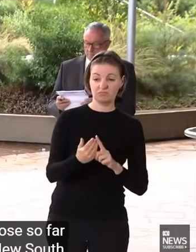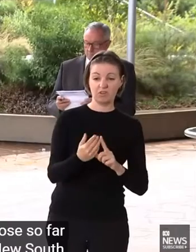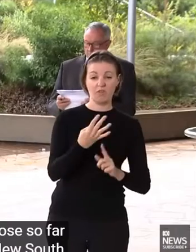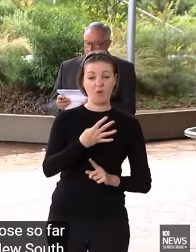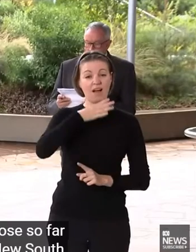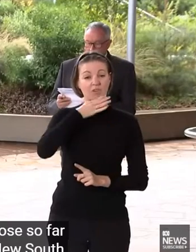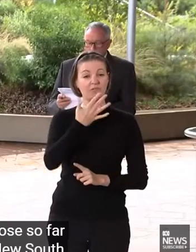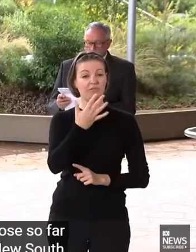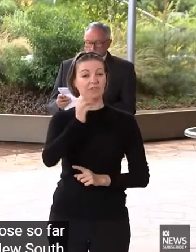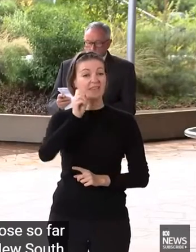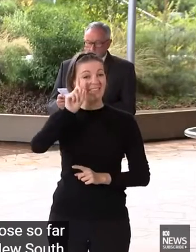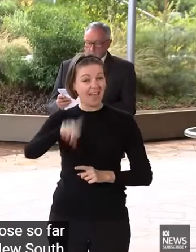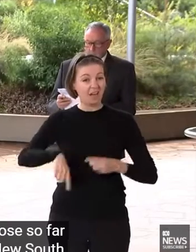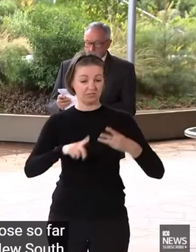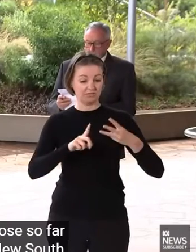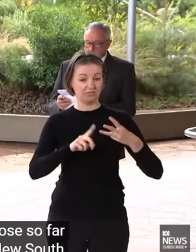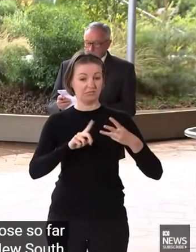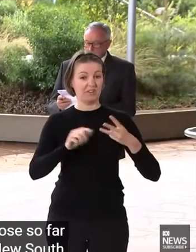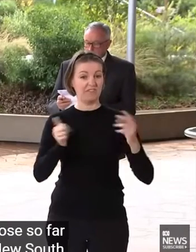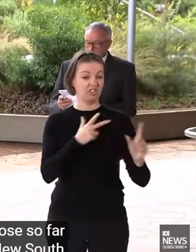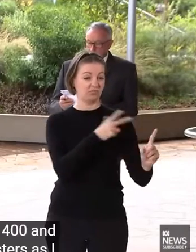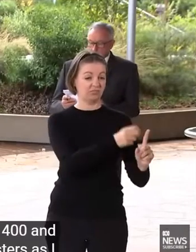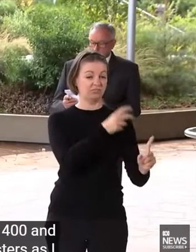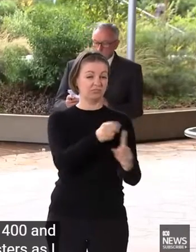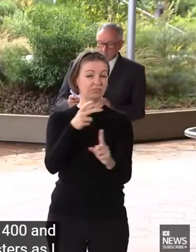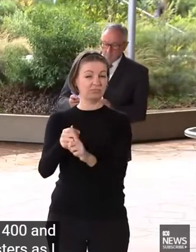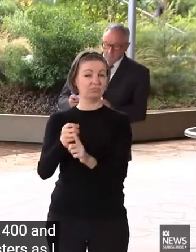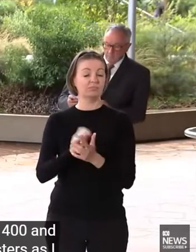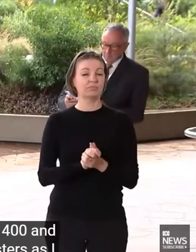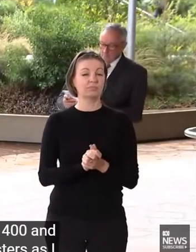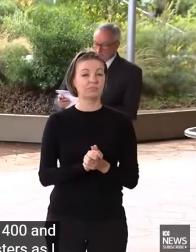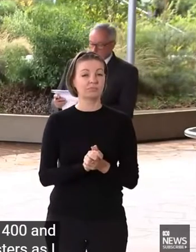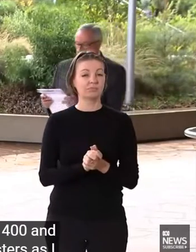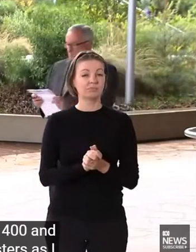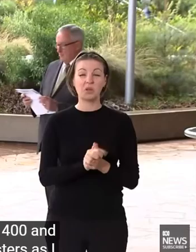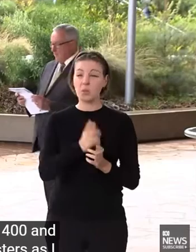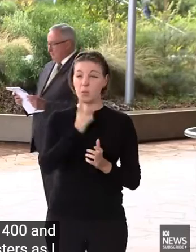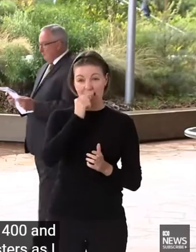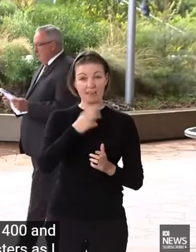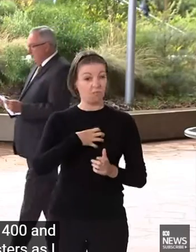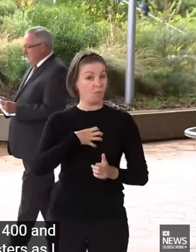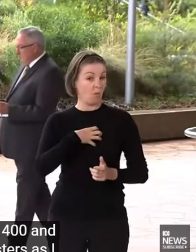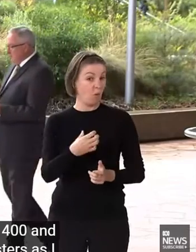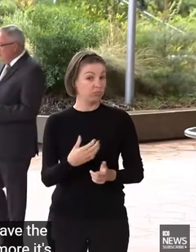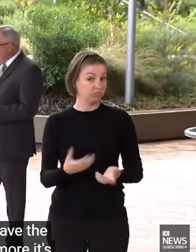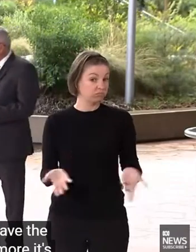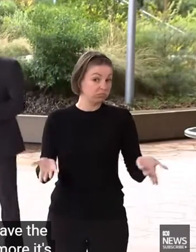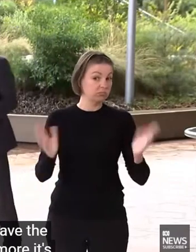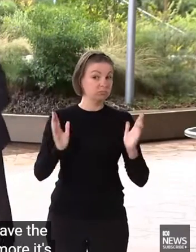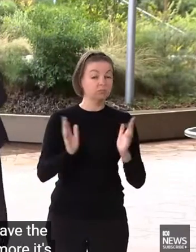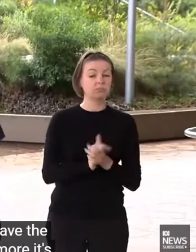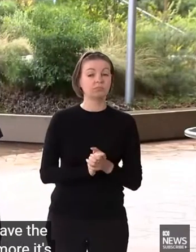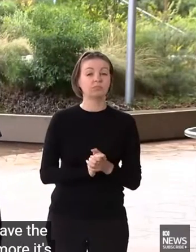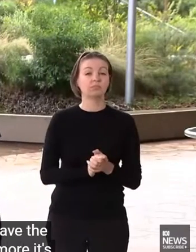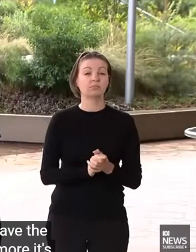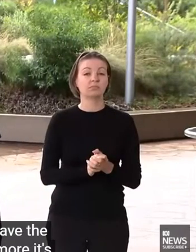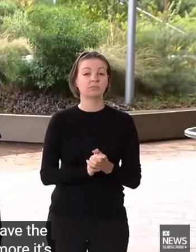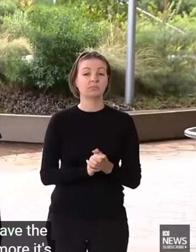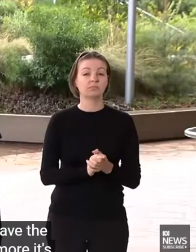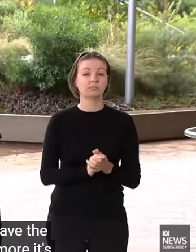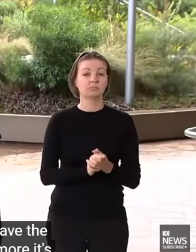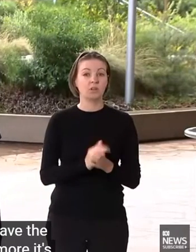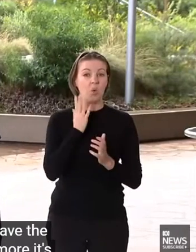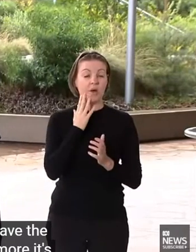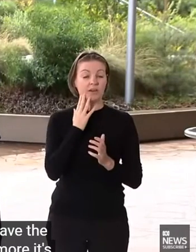450,000 boosters. As I said yesterday, we have the capacity to do a lot more. It's awful for us to see